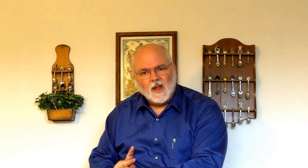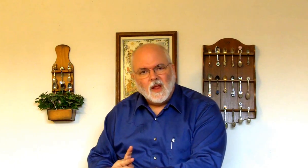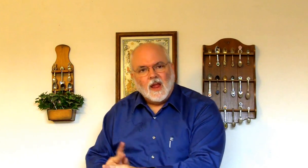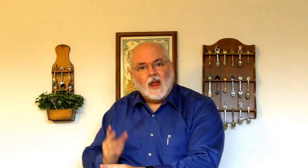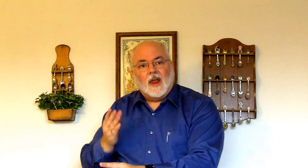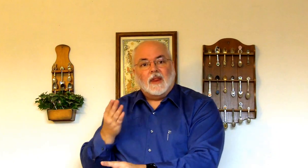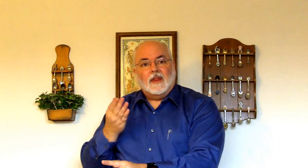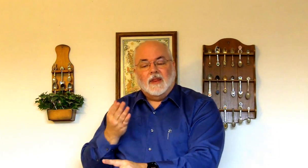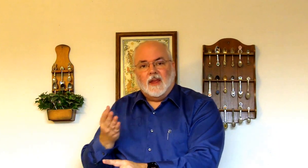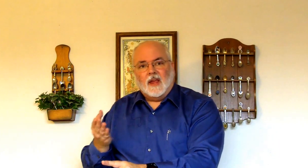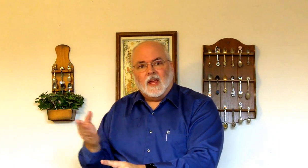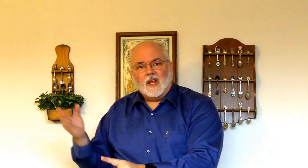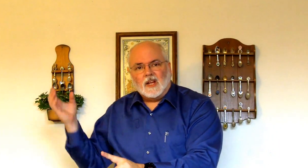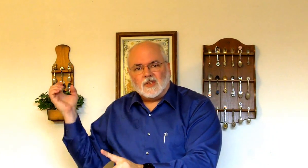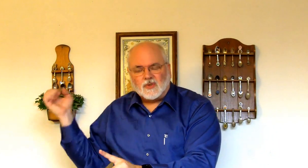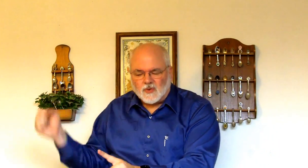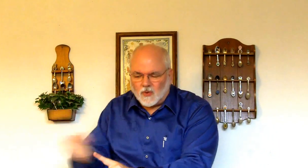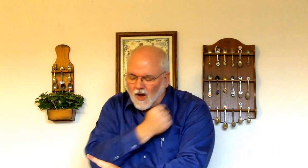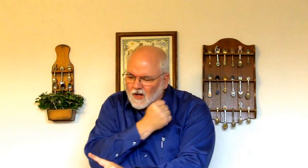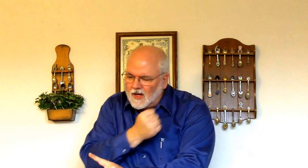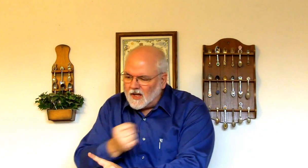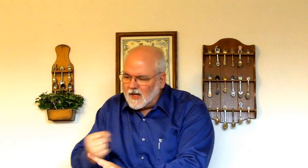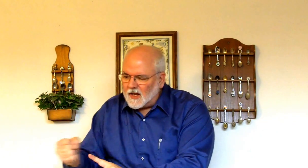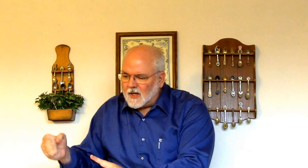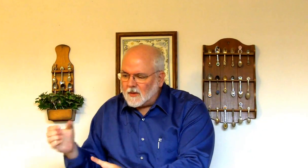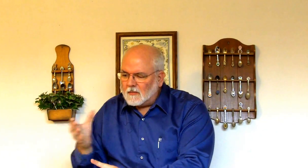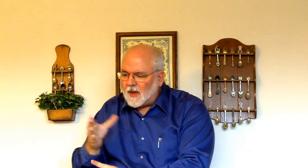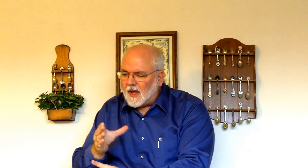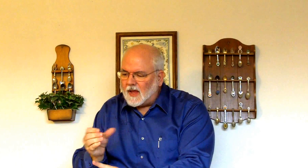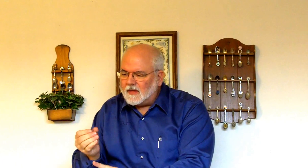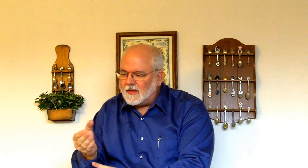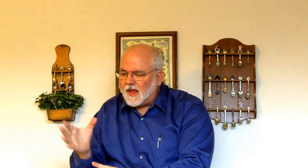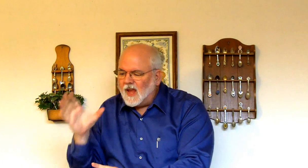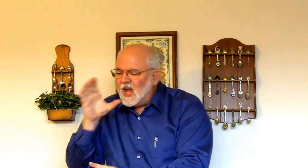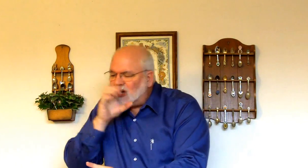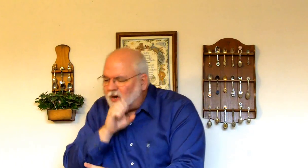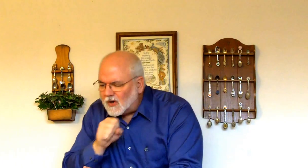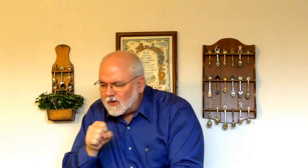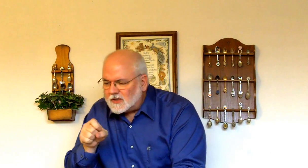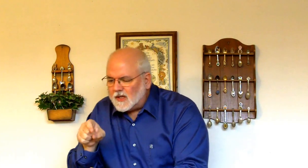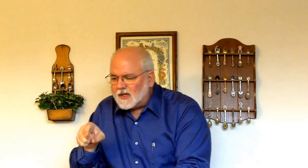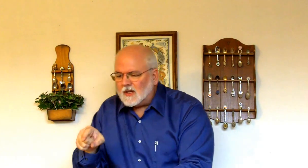they struck him they they cursed him